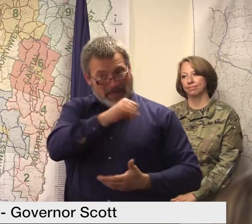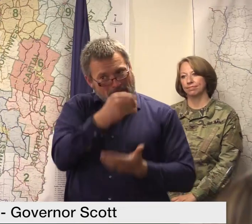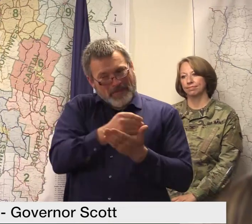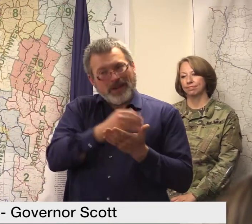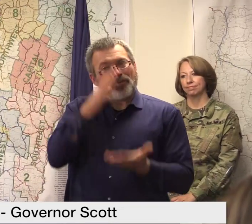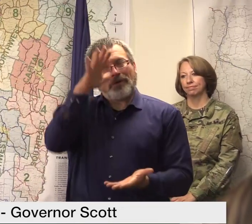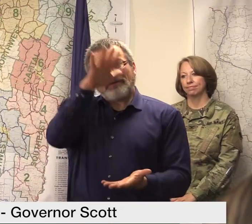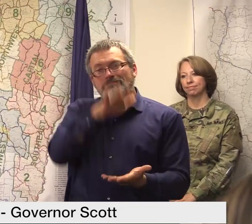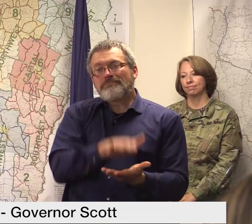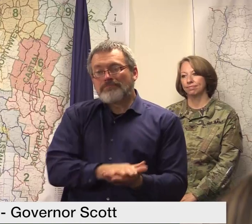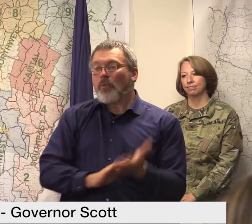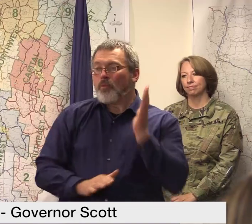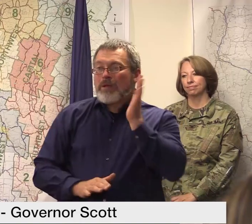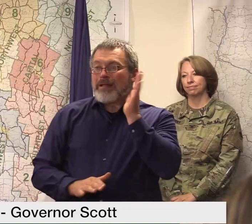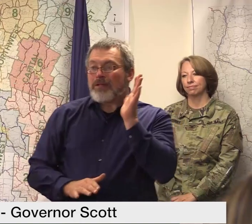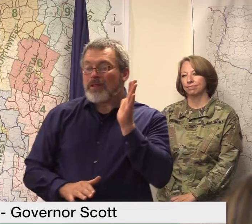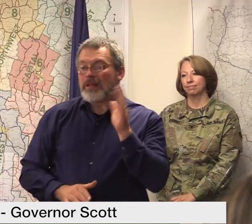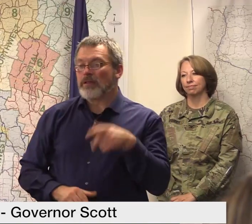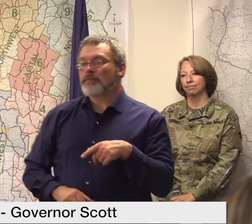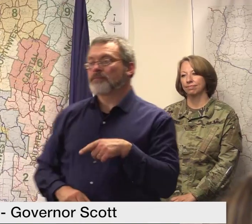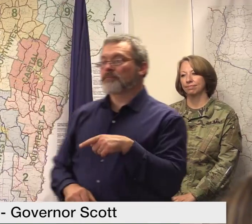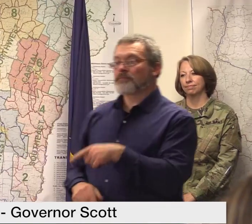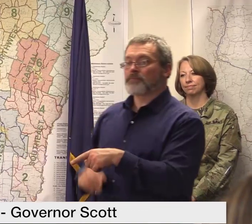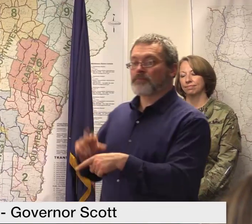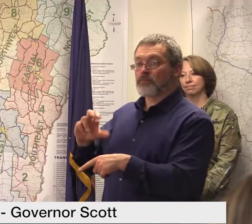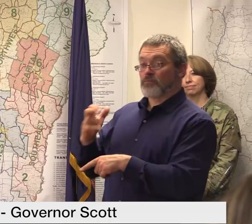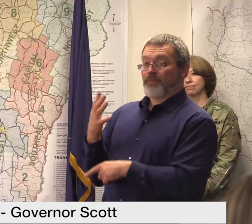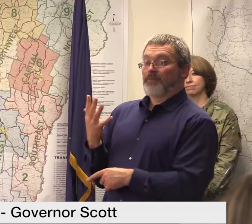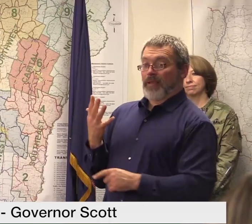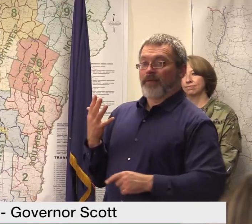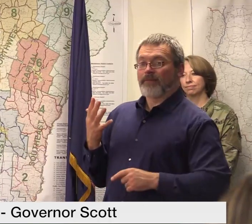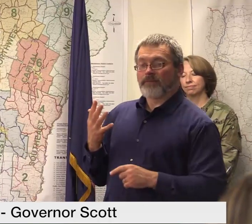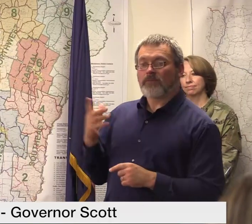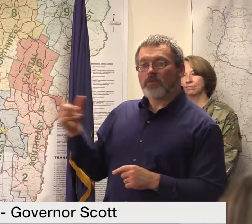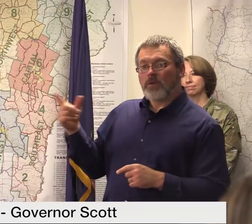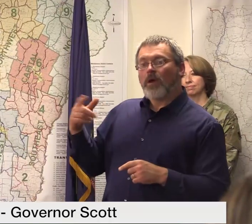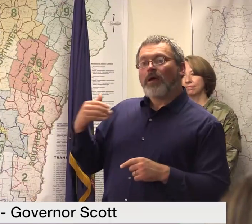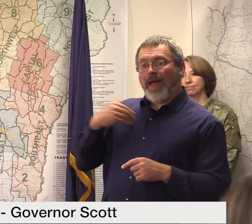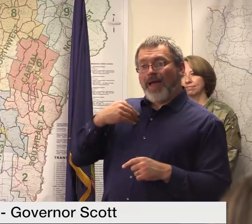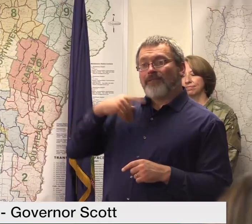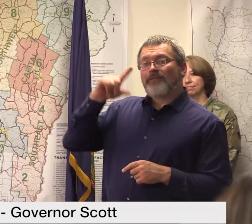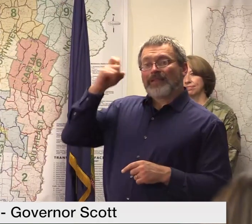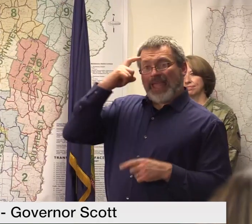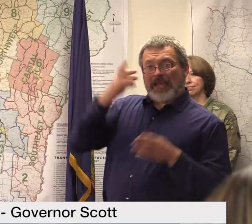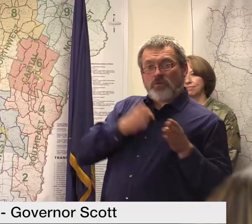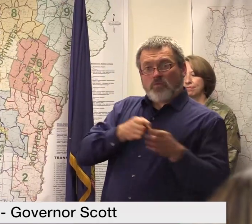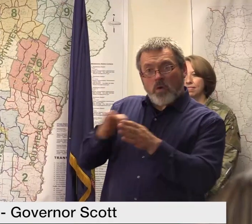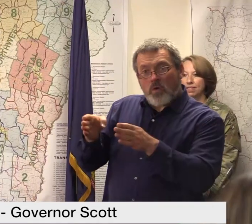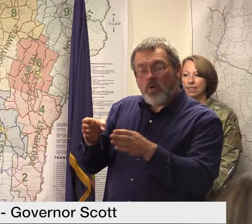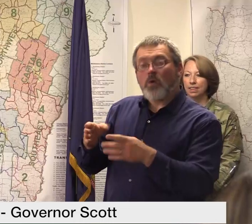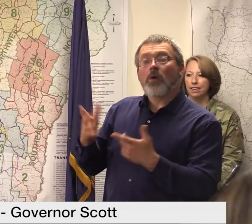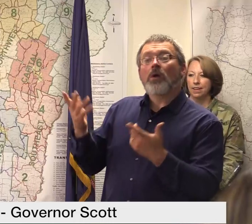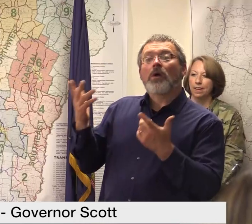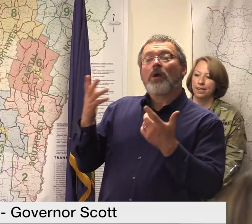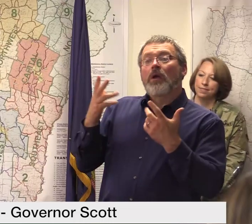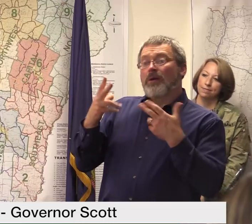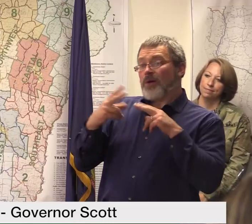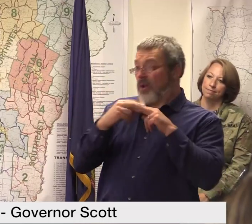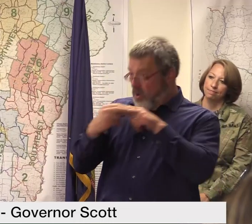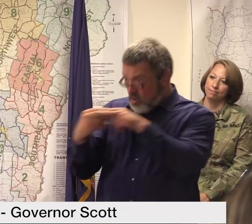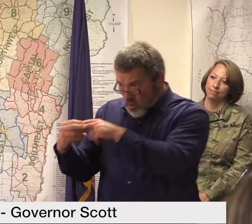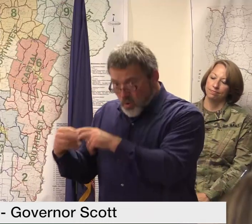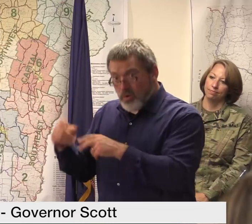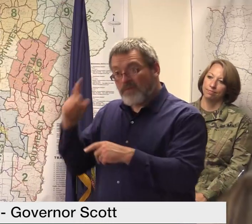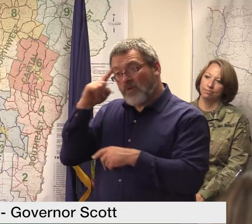a lot about state roads but is there any grant funding or loans maybe from the state available for people who live on private roads who are responsible